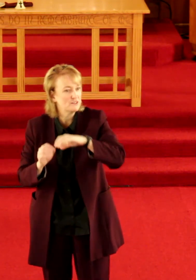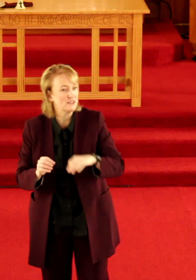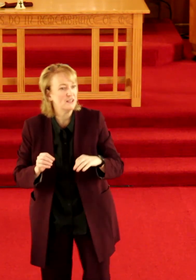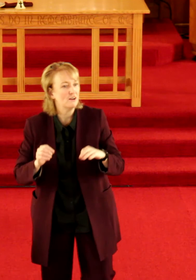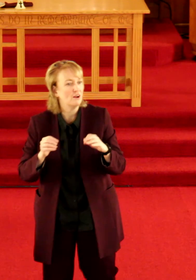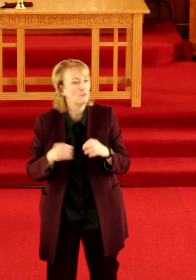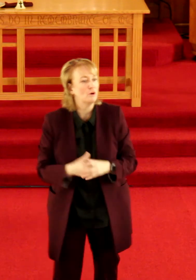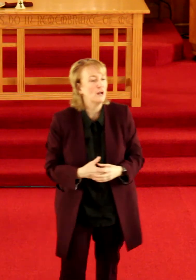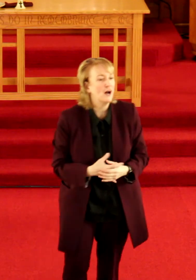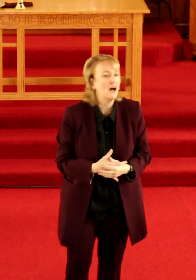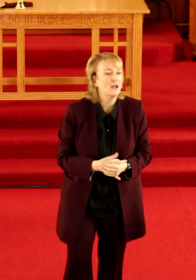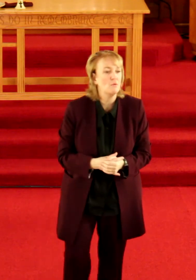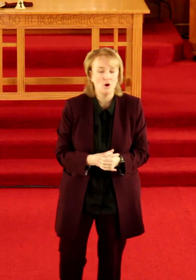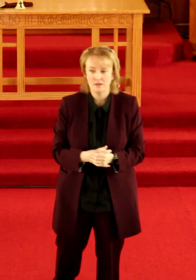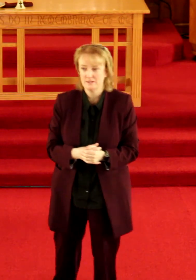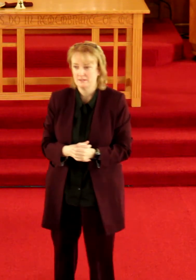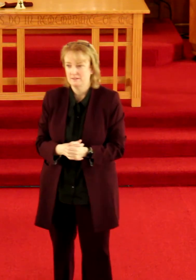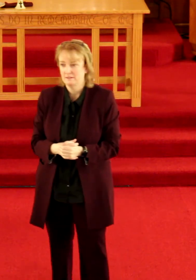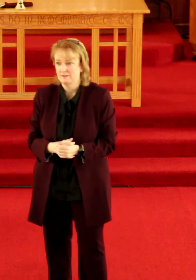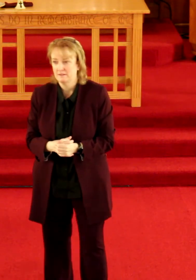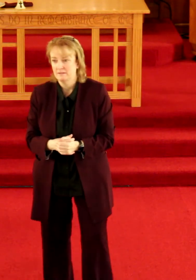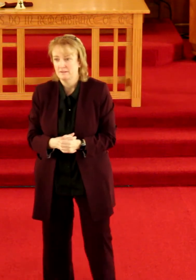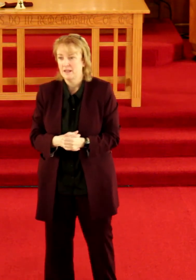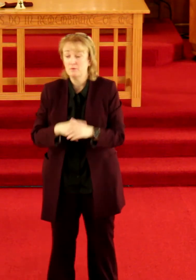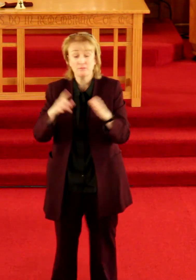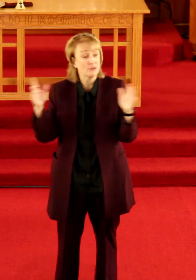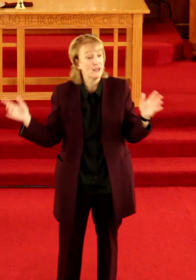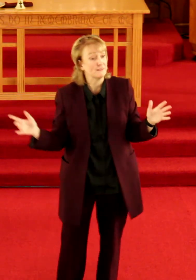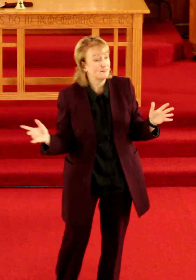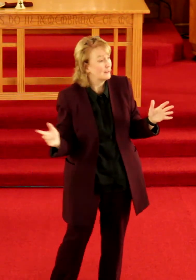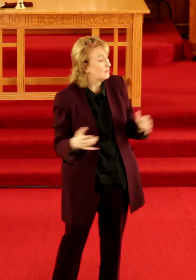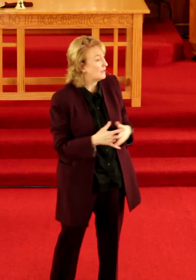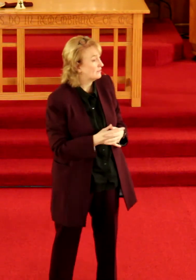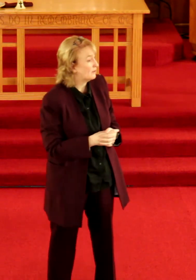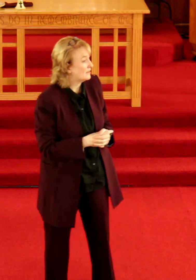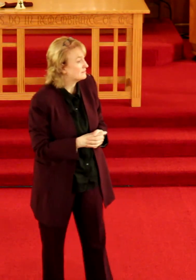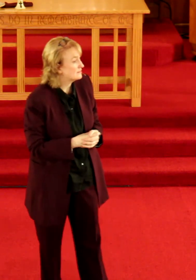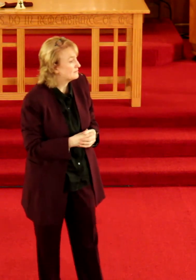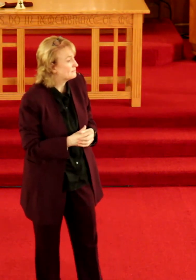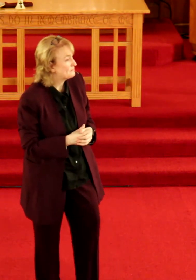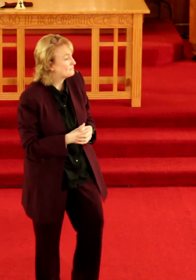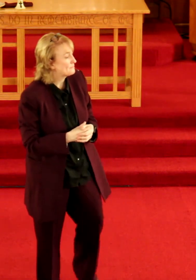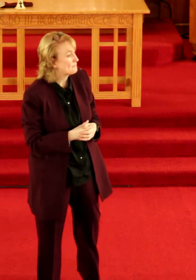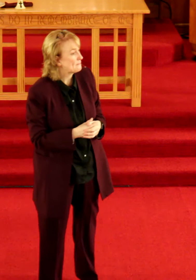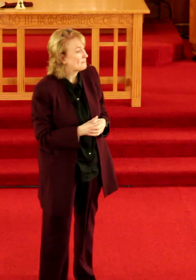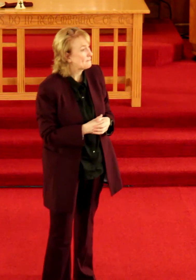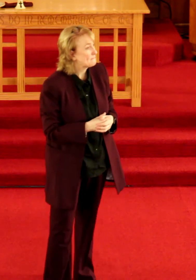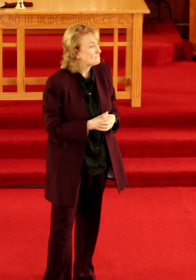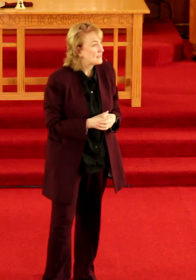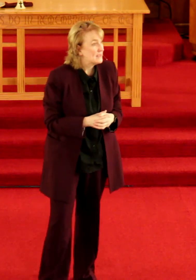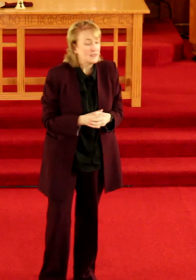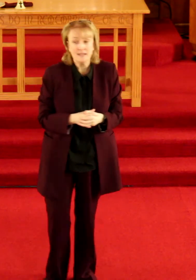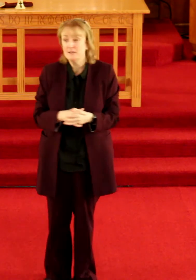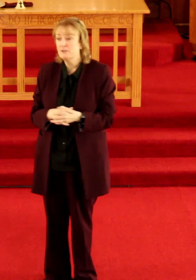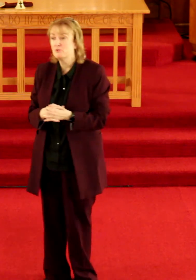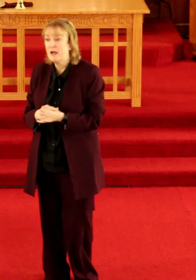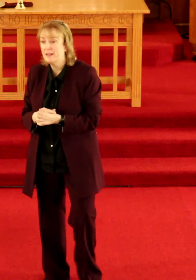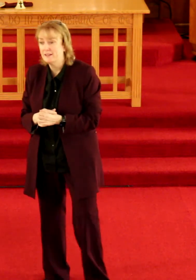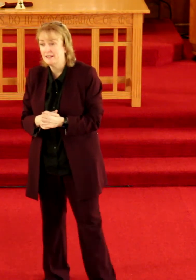in on what I want and we forget about the rest individuality